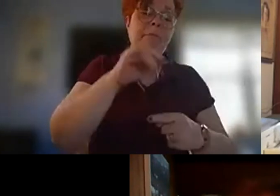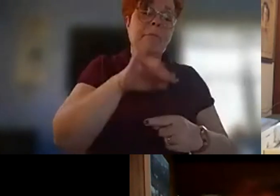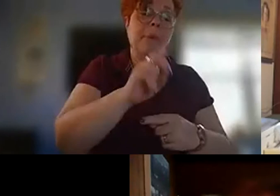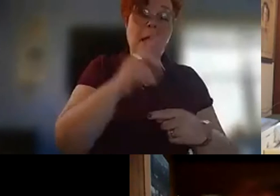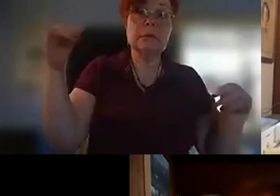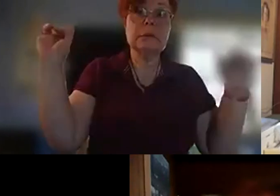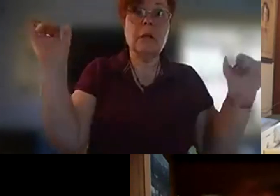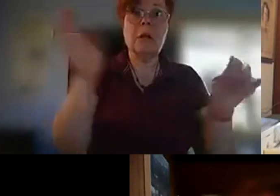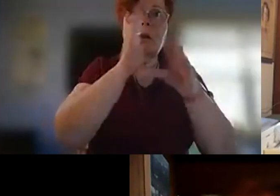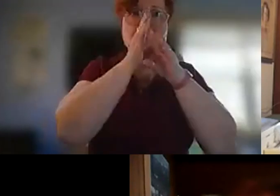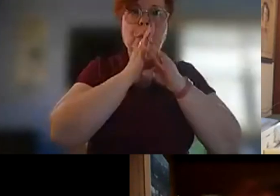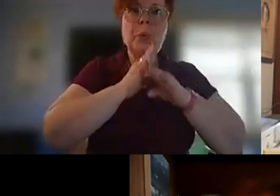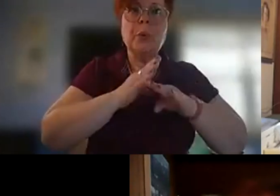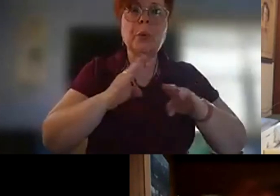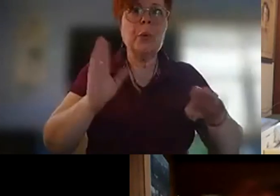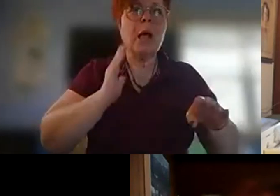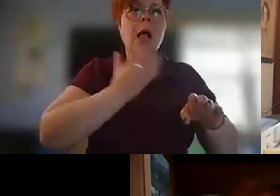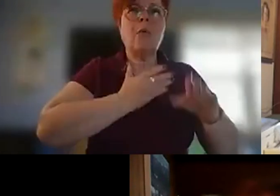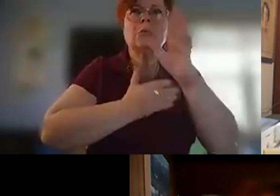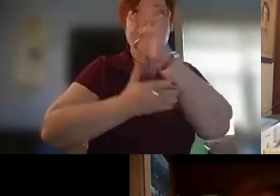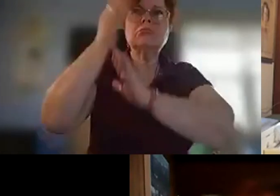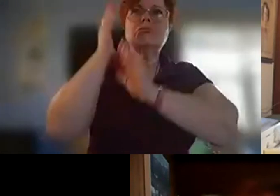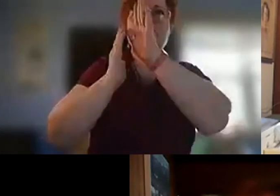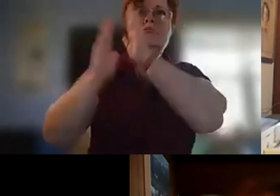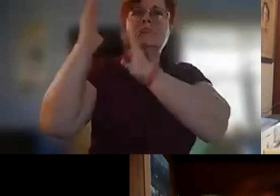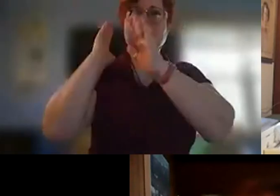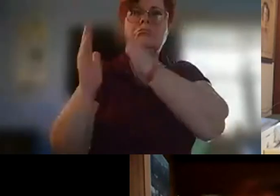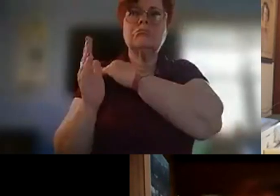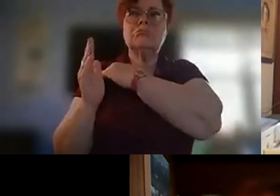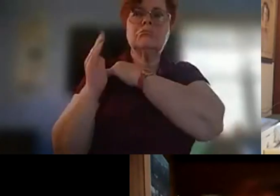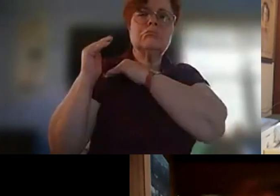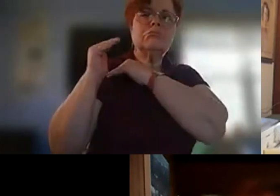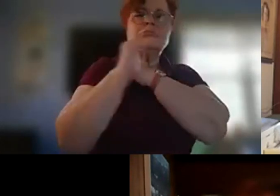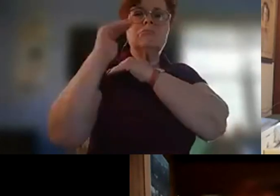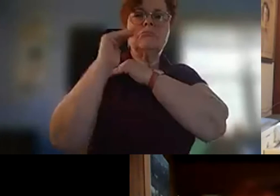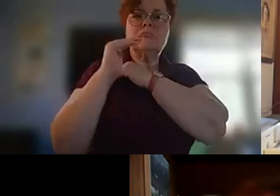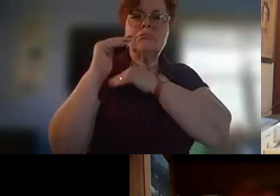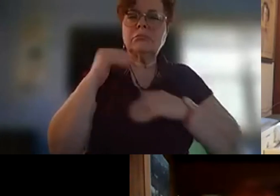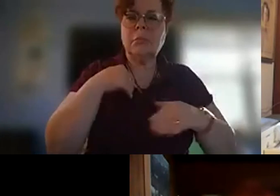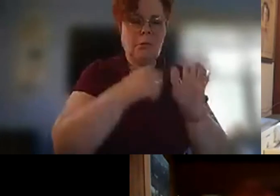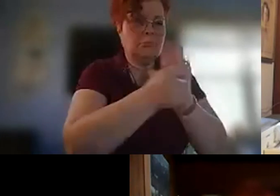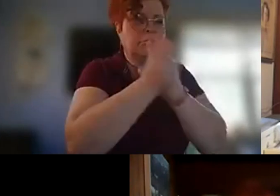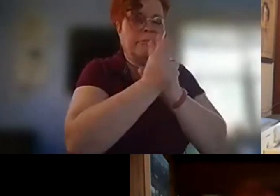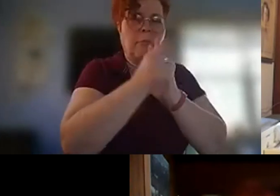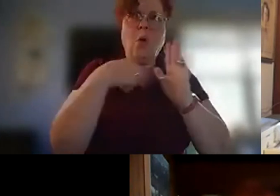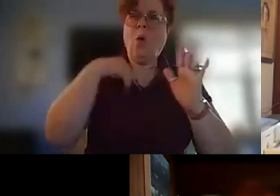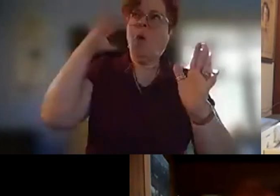our forefathers gently nudge our shoulders and for a moment we are together in mutual respect